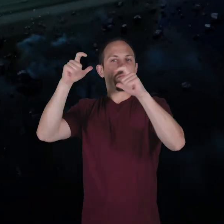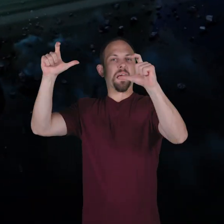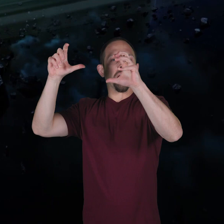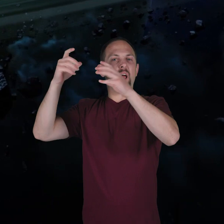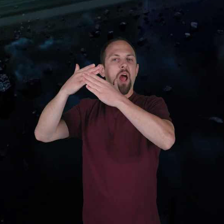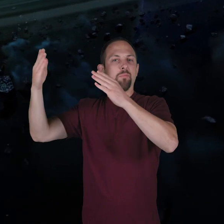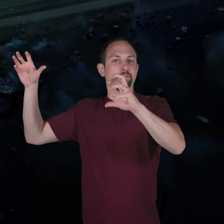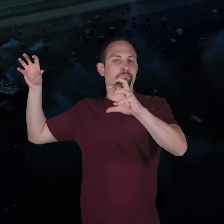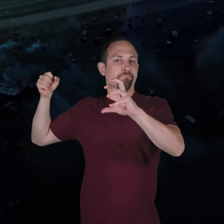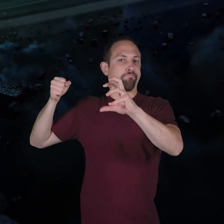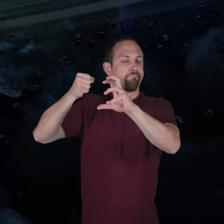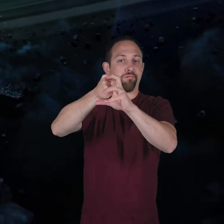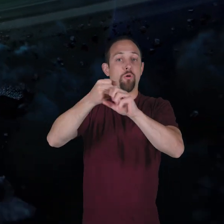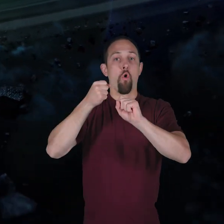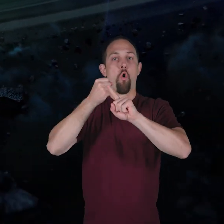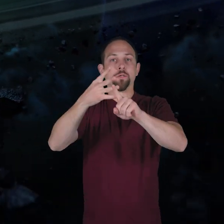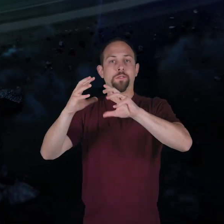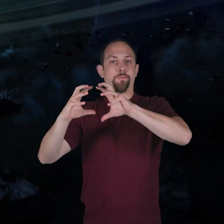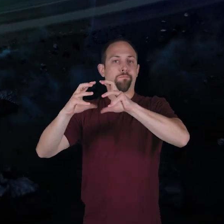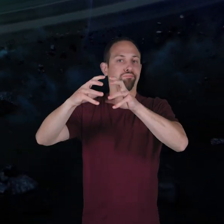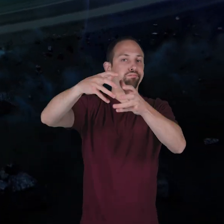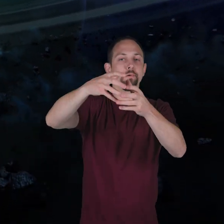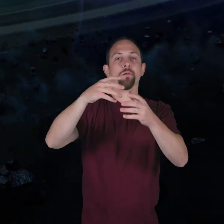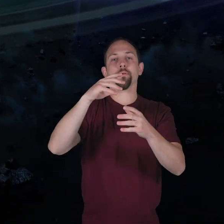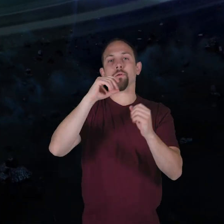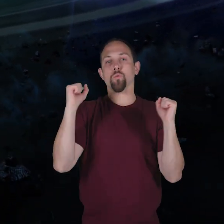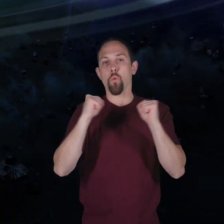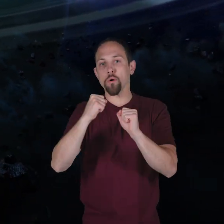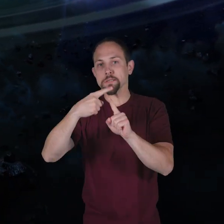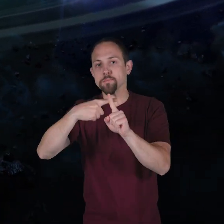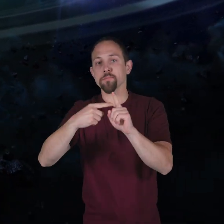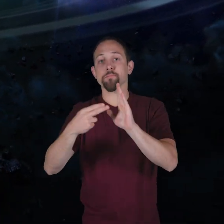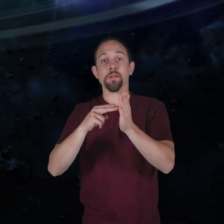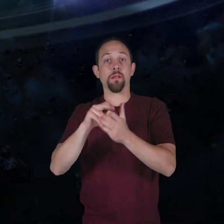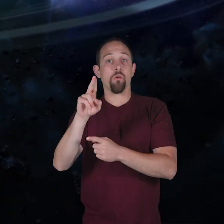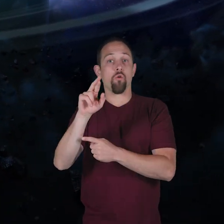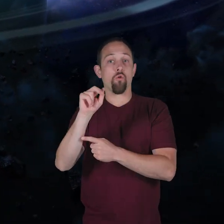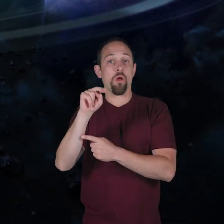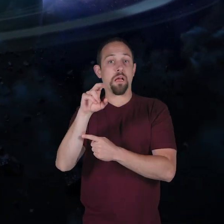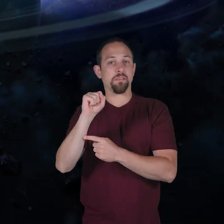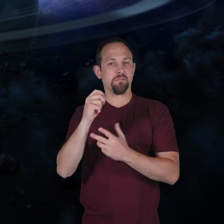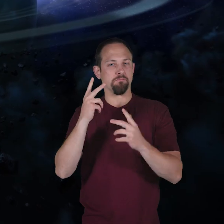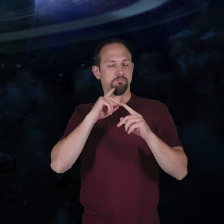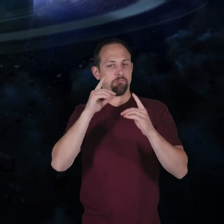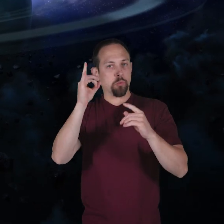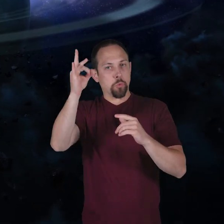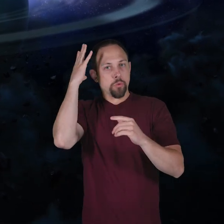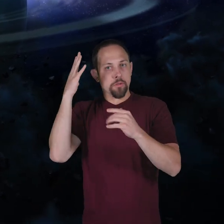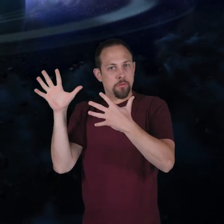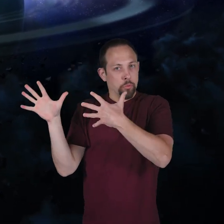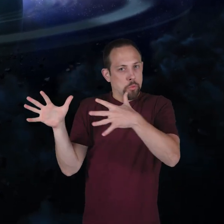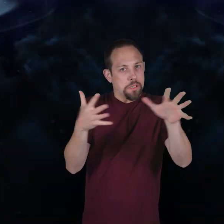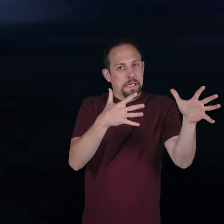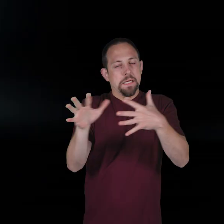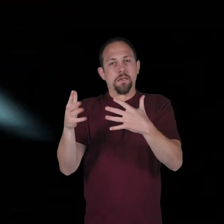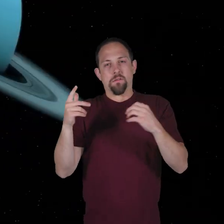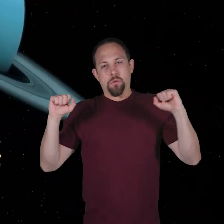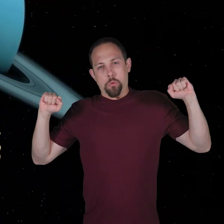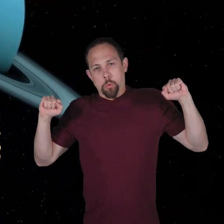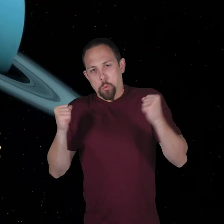coupled with its cold temperatures, means that Uranus experiences violent winds, storms, and extreme seasons. Each pole